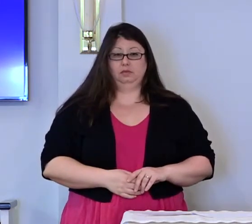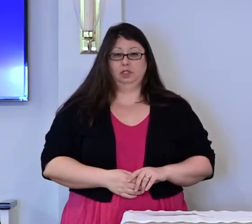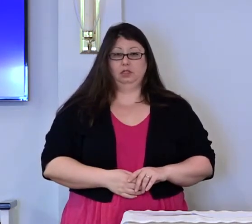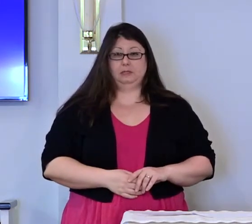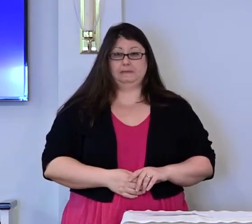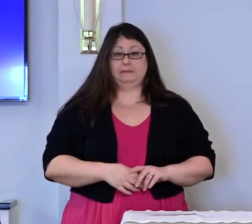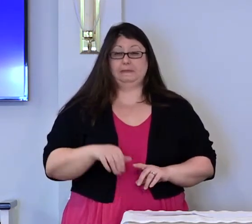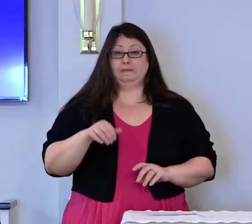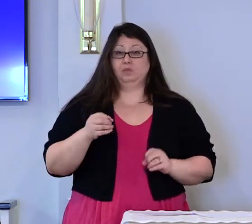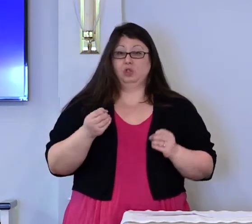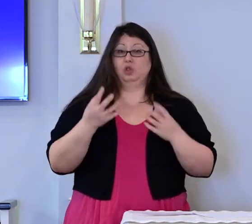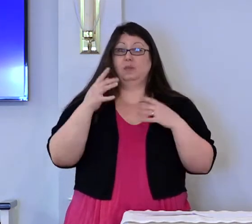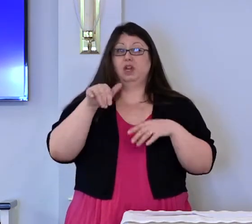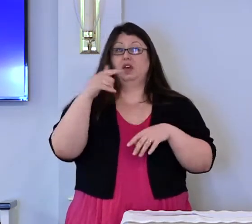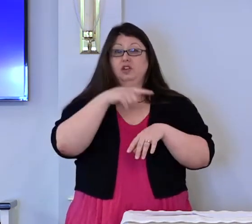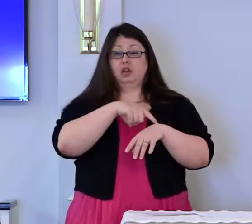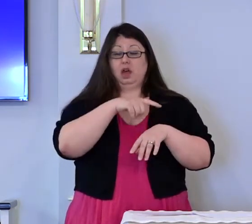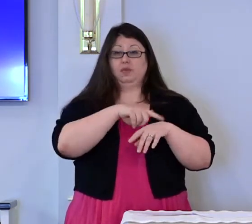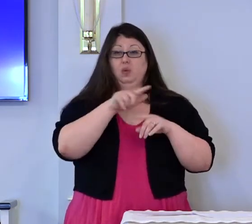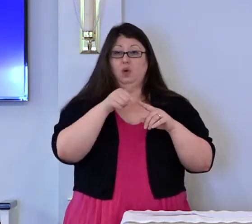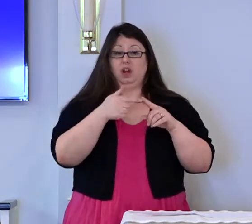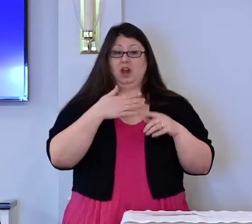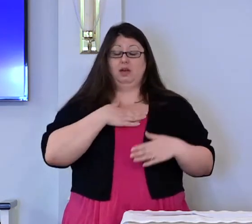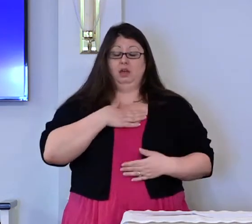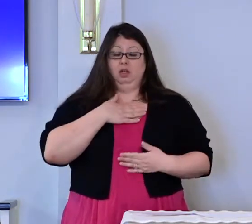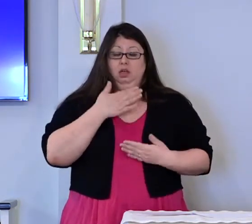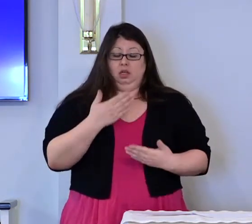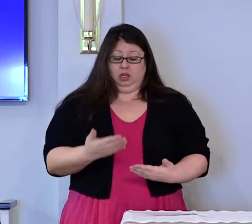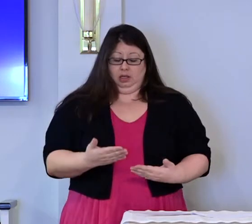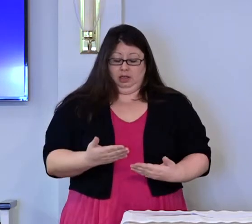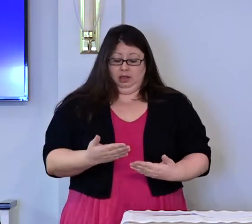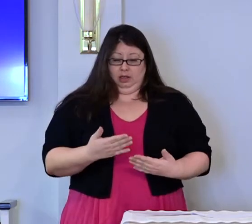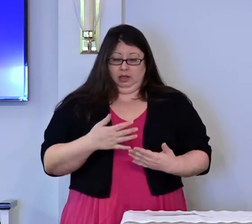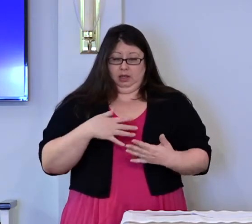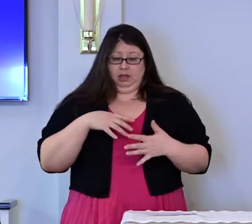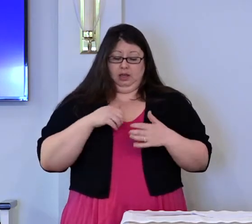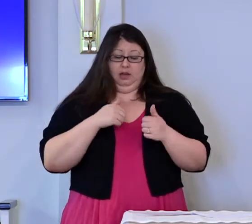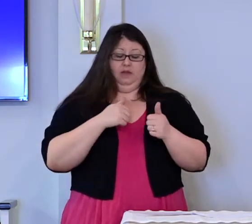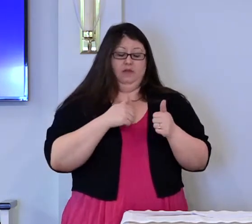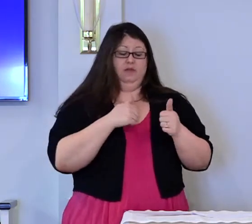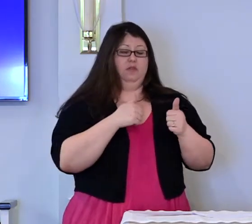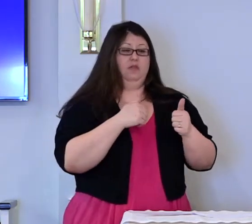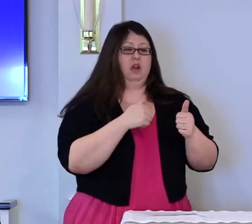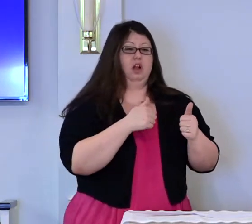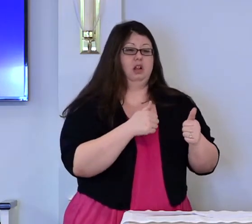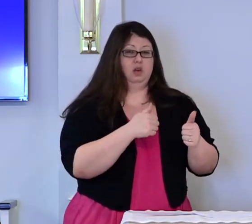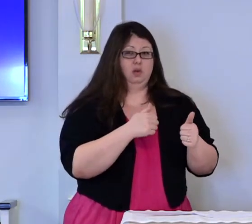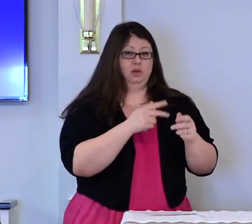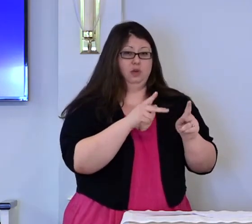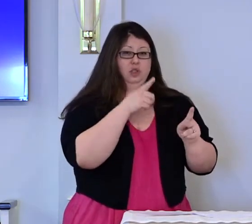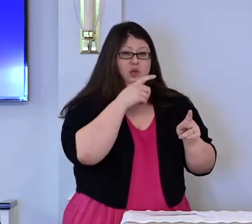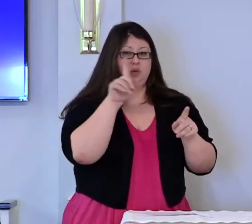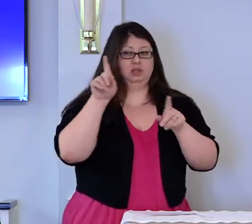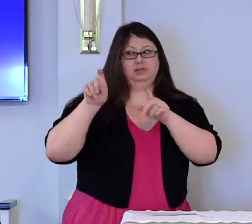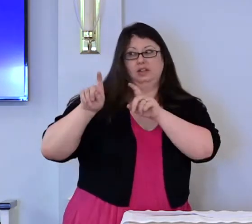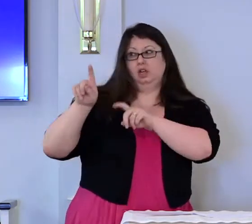There have been too many times when I have been willing to go along with the one who asks me questions